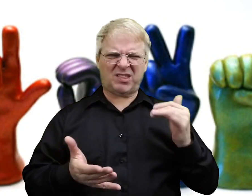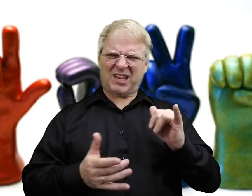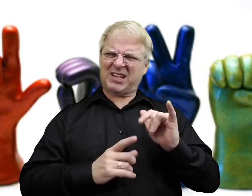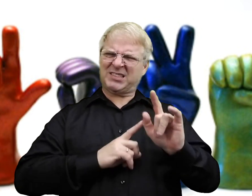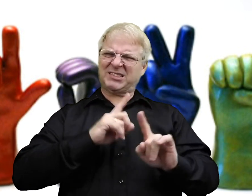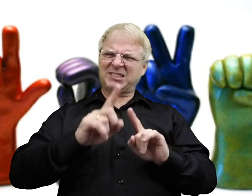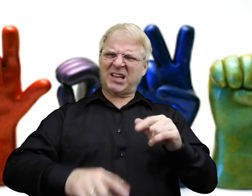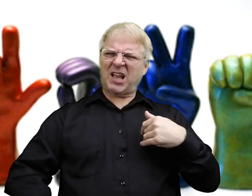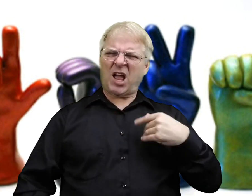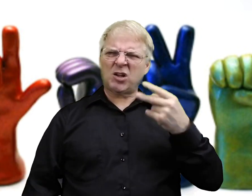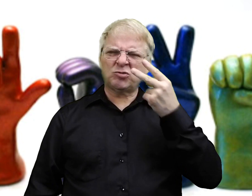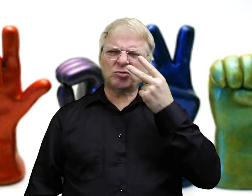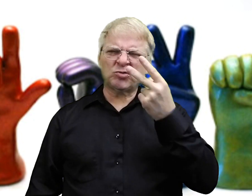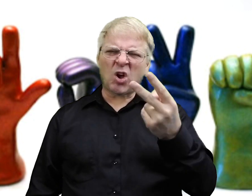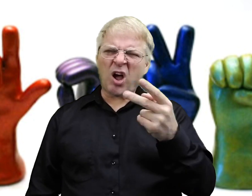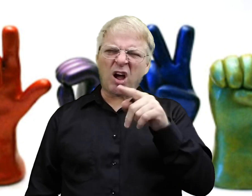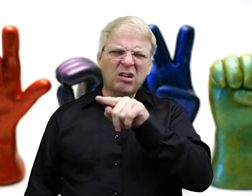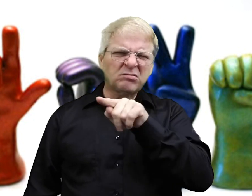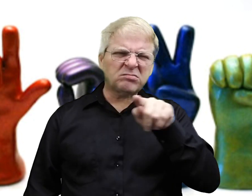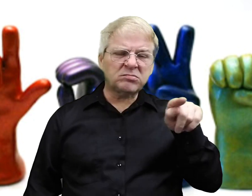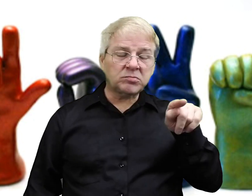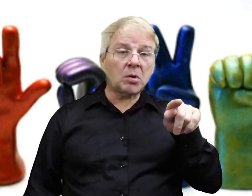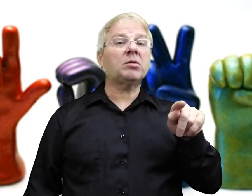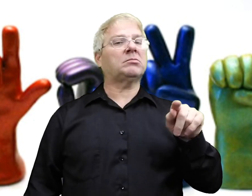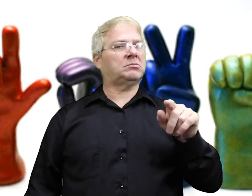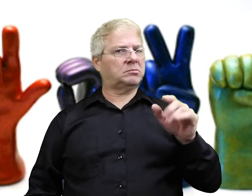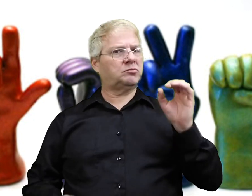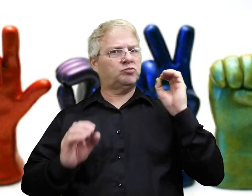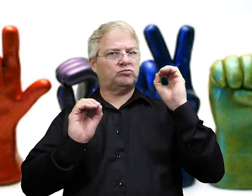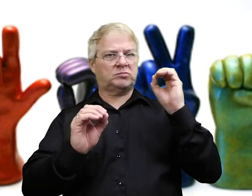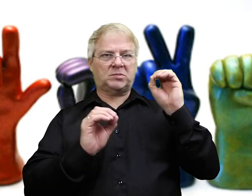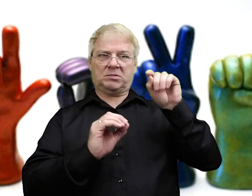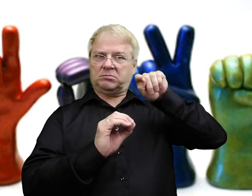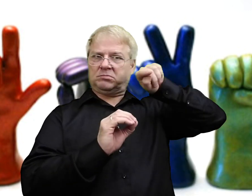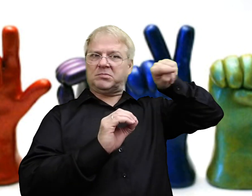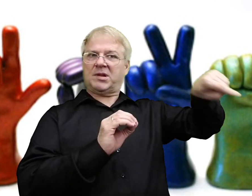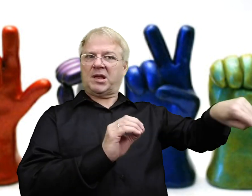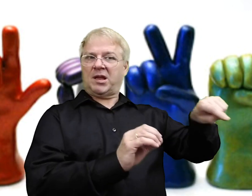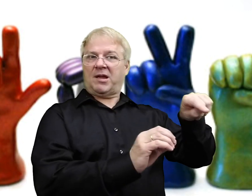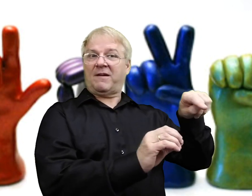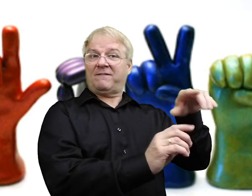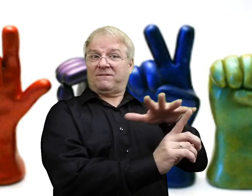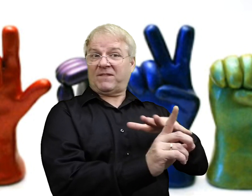instructor. You said, I saw something signed similar to this. And the instructor there,